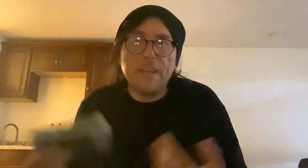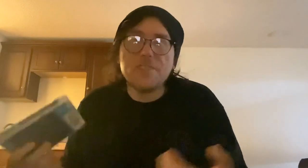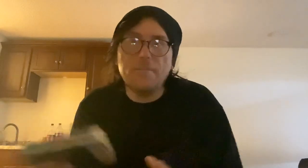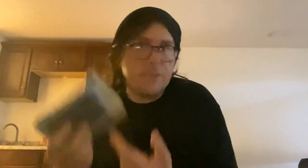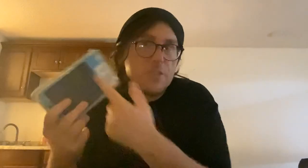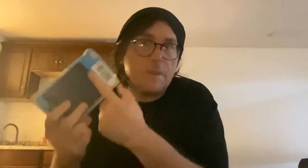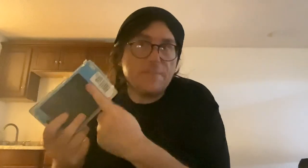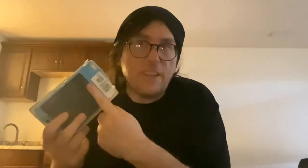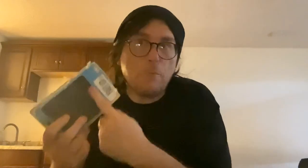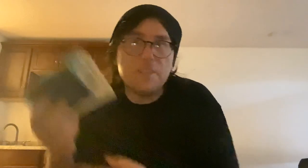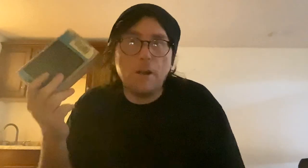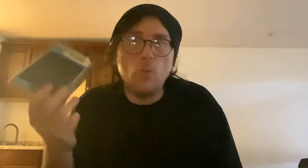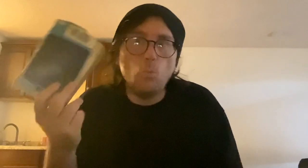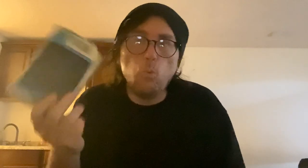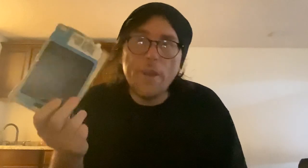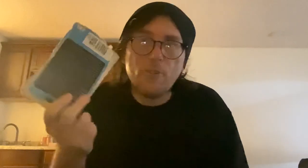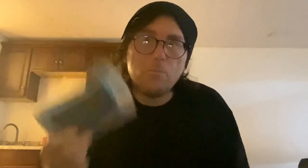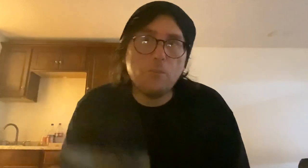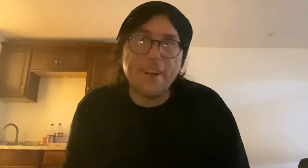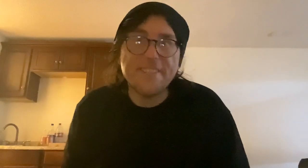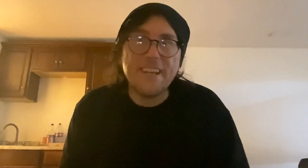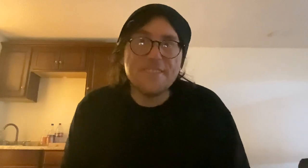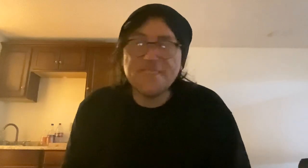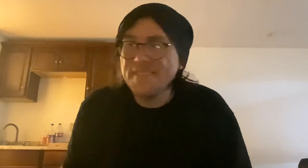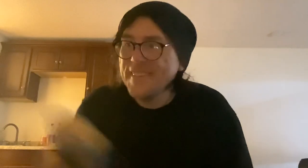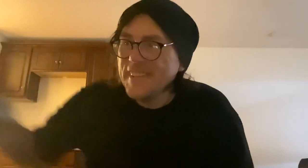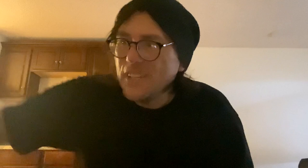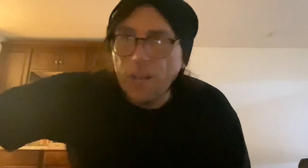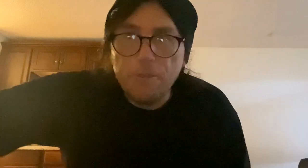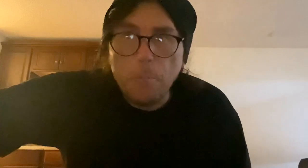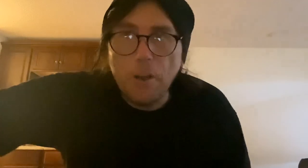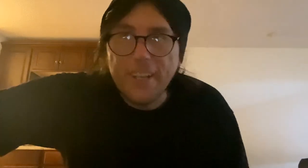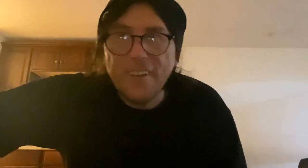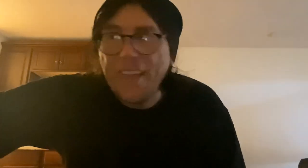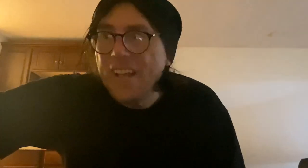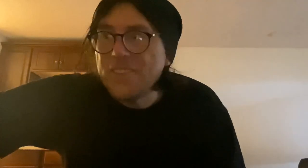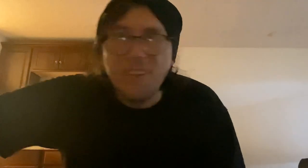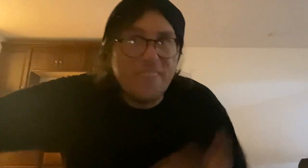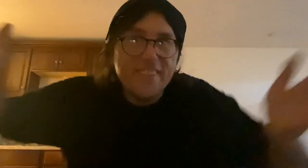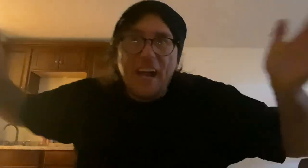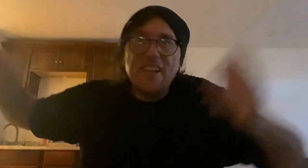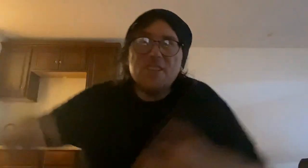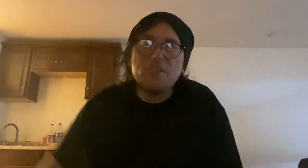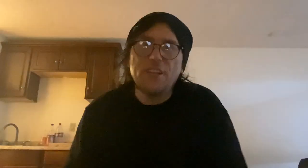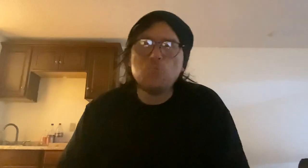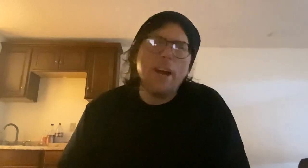of not just specifying the price, but what your product is. You'll have your book and all that. So, yeah, so that's why